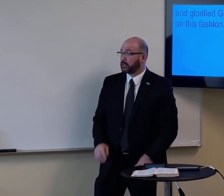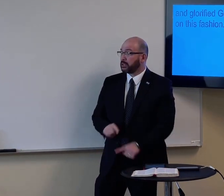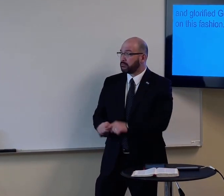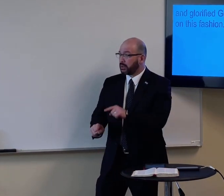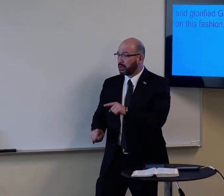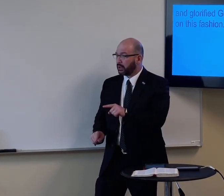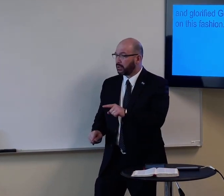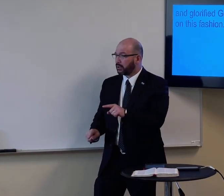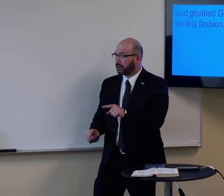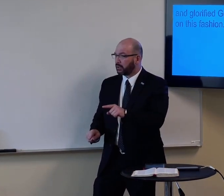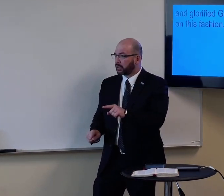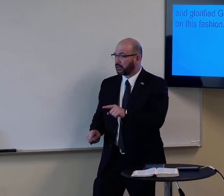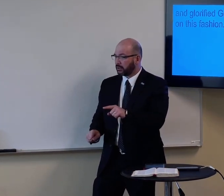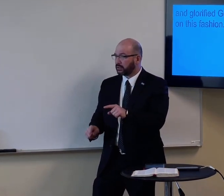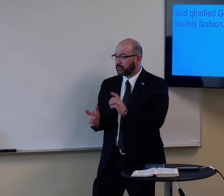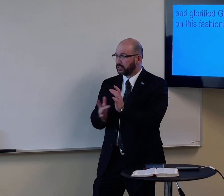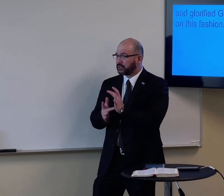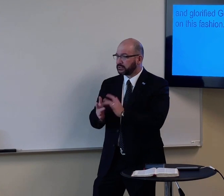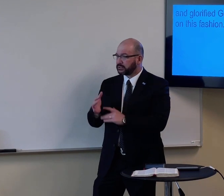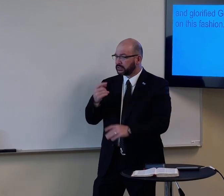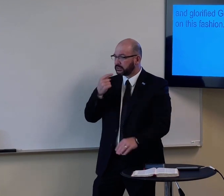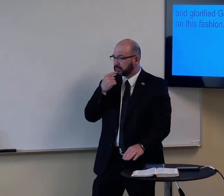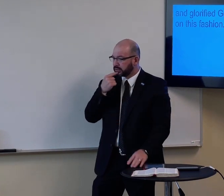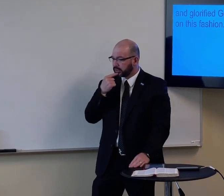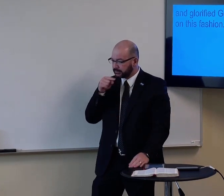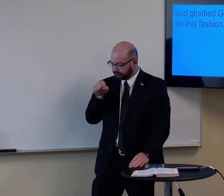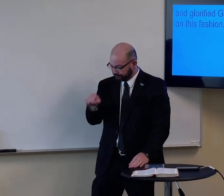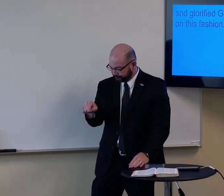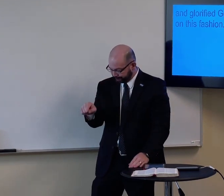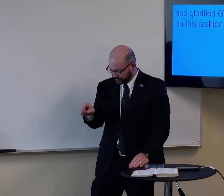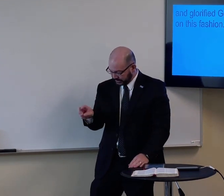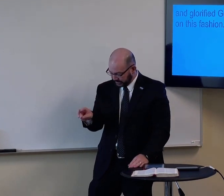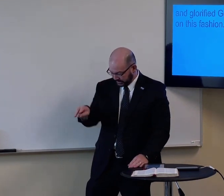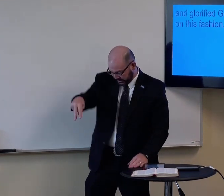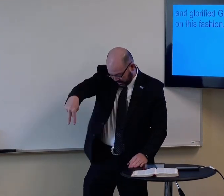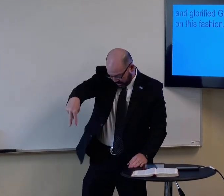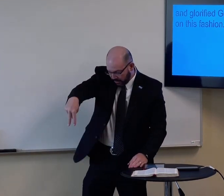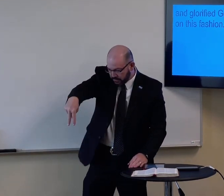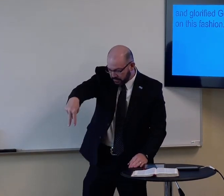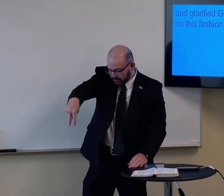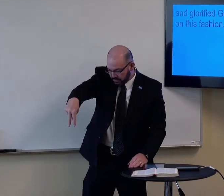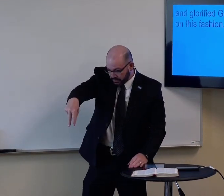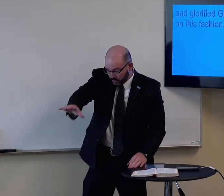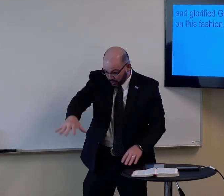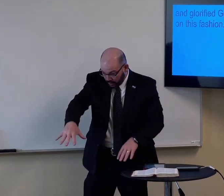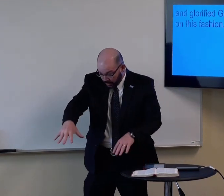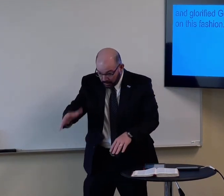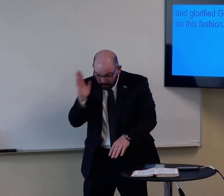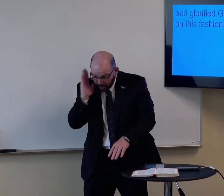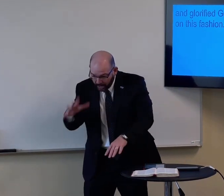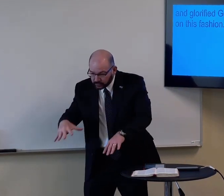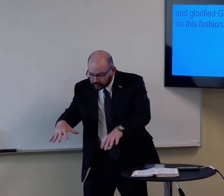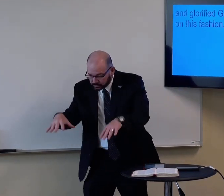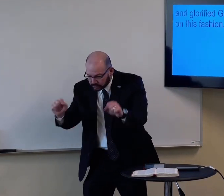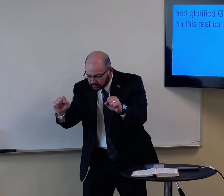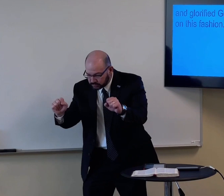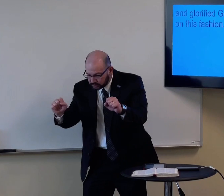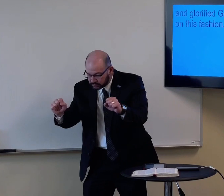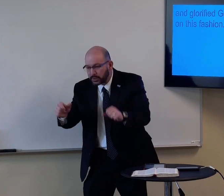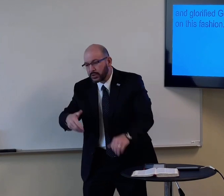could have happened to him. But Jesus commanded him, arise, take up thy bed,